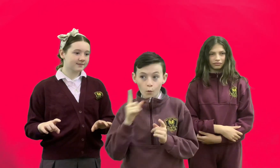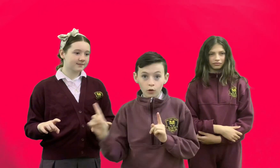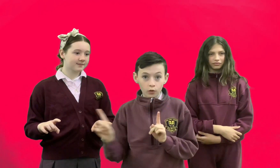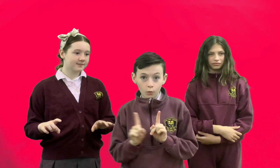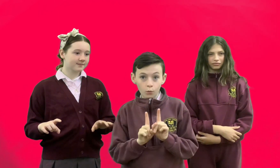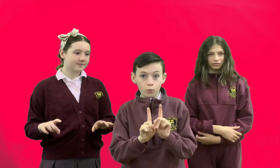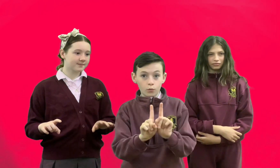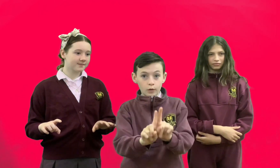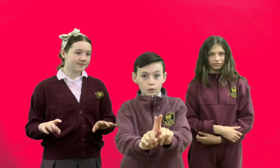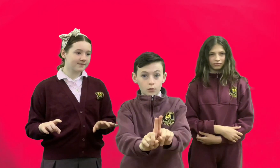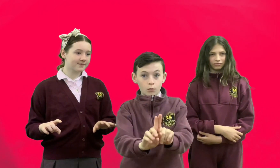with you.